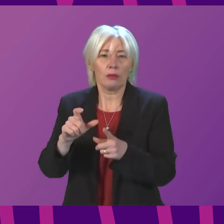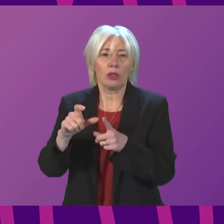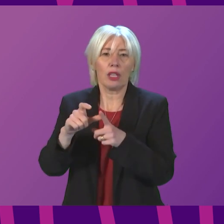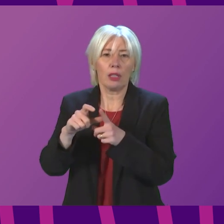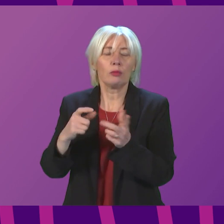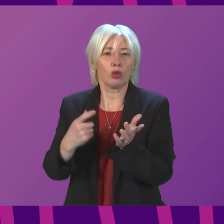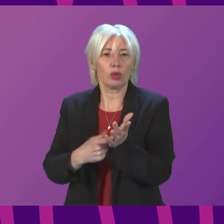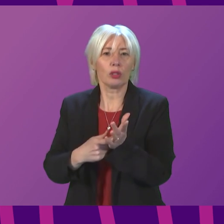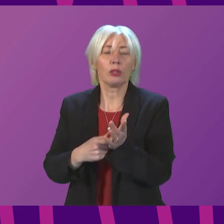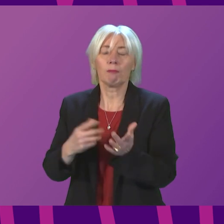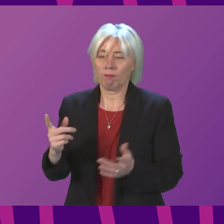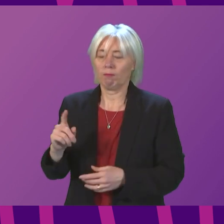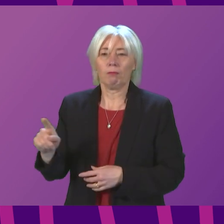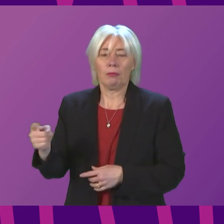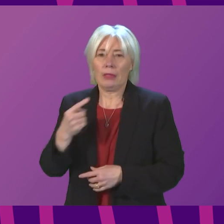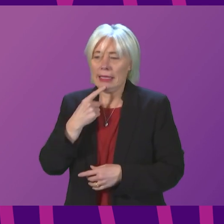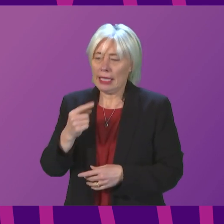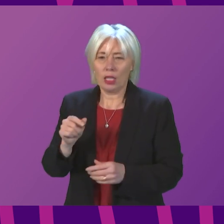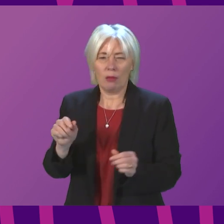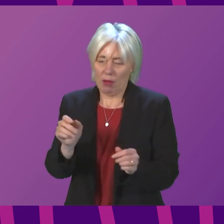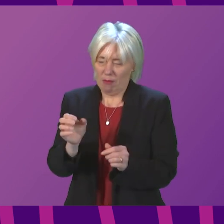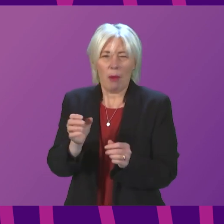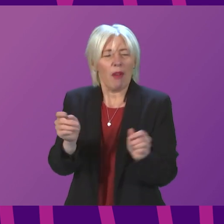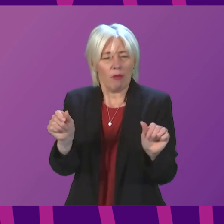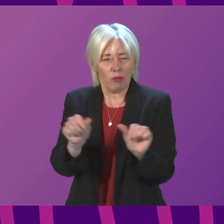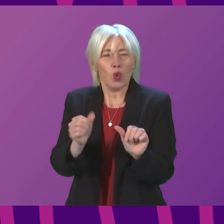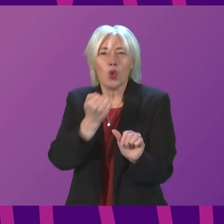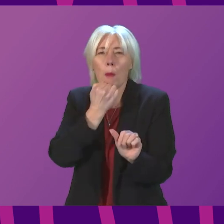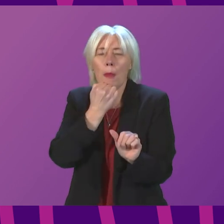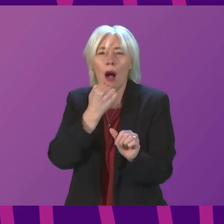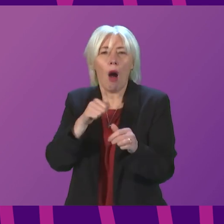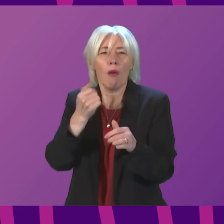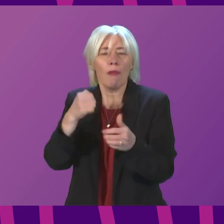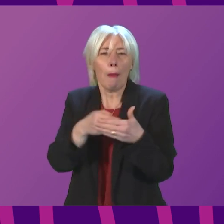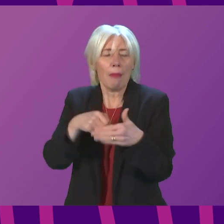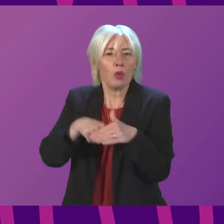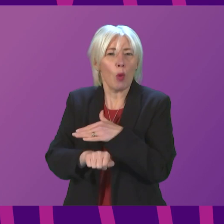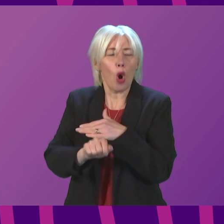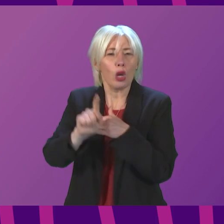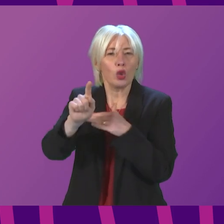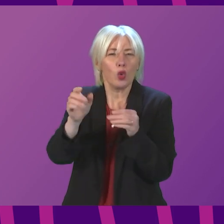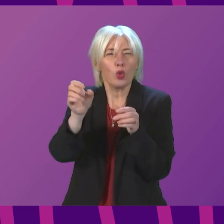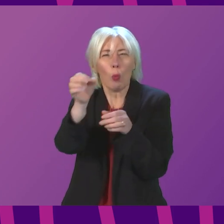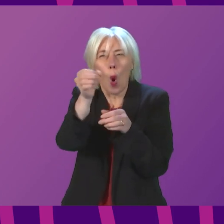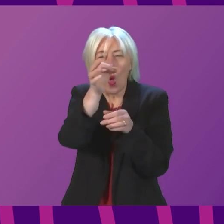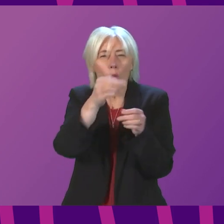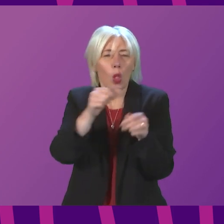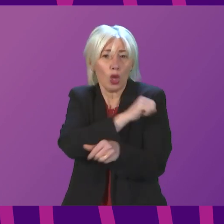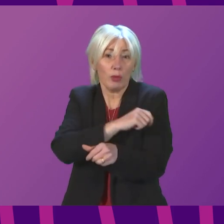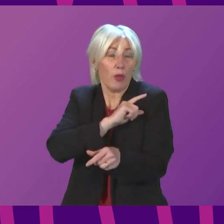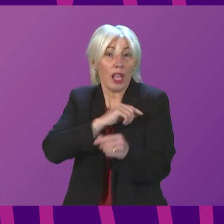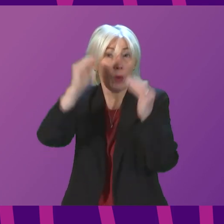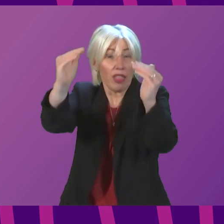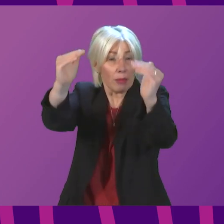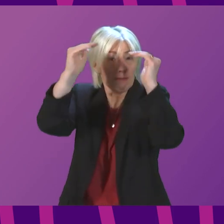The First Minister mentions the small number of babies born in some of our smaller hospitals. That is because they are being downgraded. We have seen an 80%